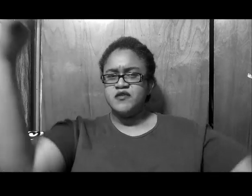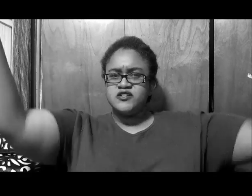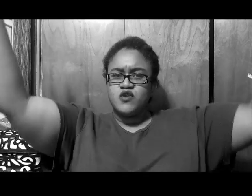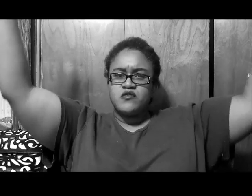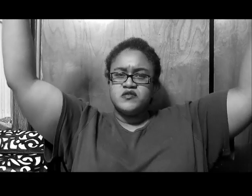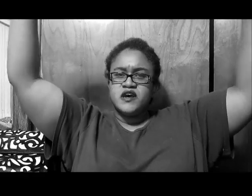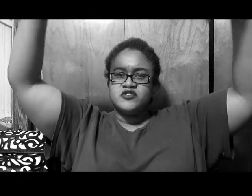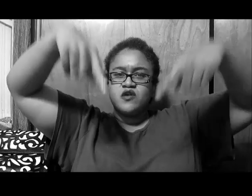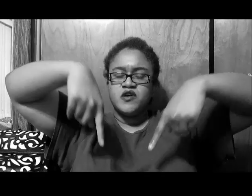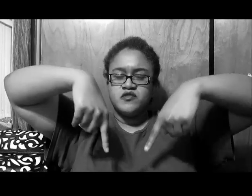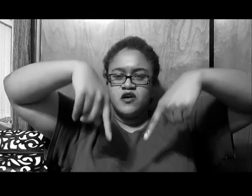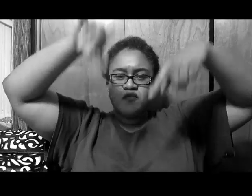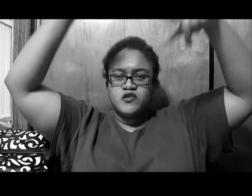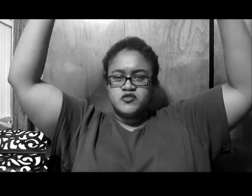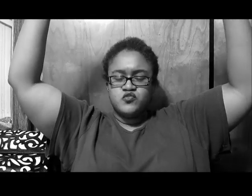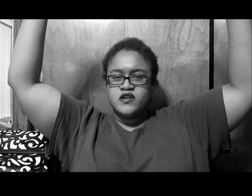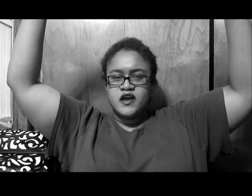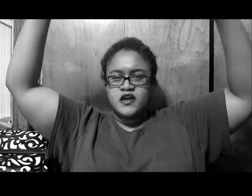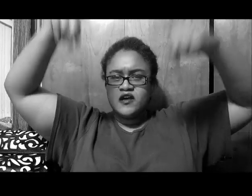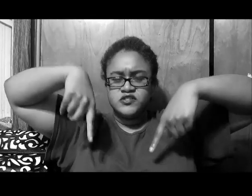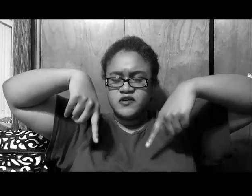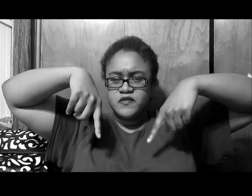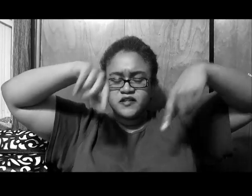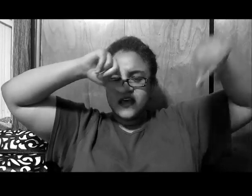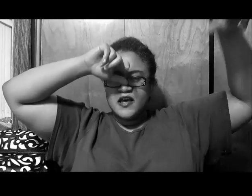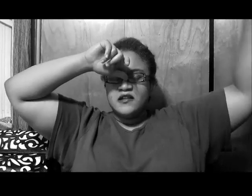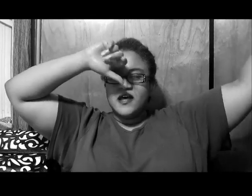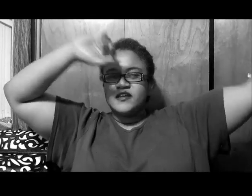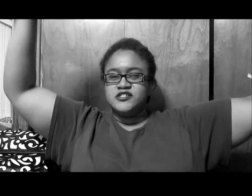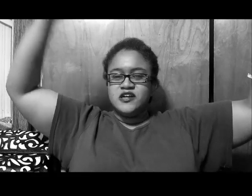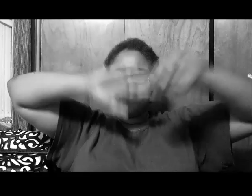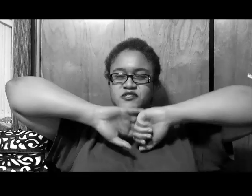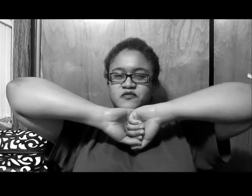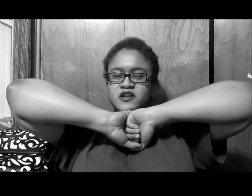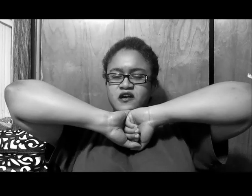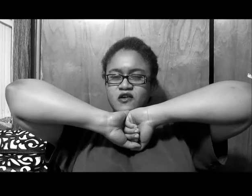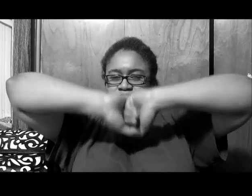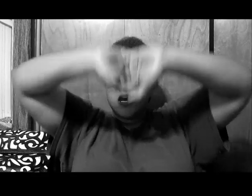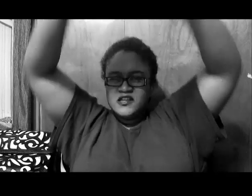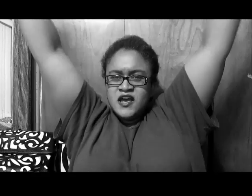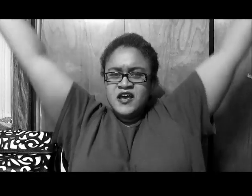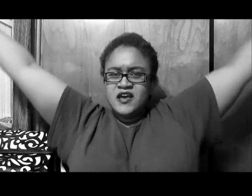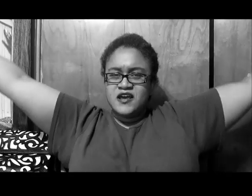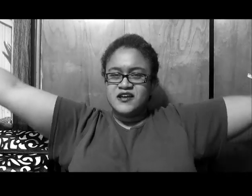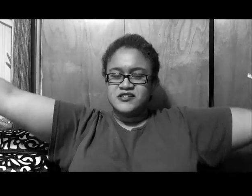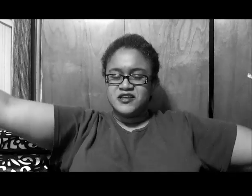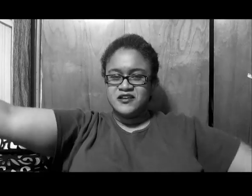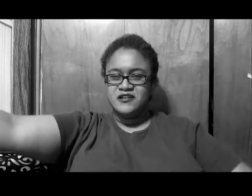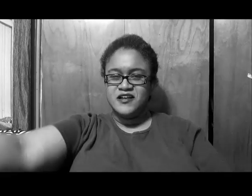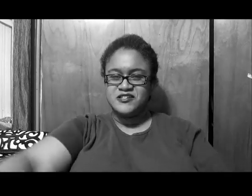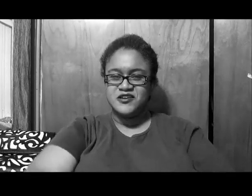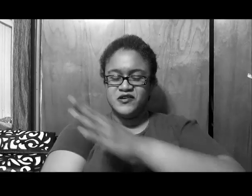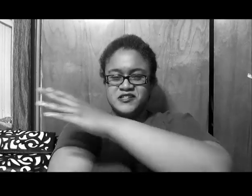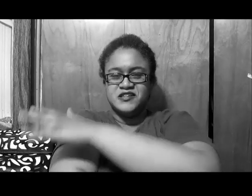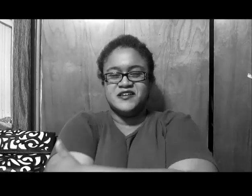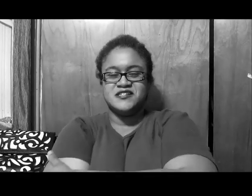if you're not subscribed, click down the subscribe button below, even though I was renting like hell, and stuff like that, and liking, sharing this video, and yes, let's go into this,